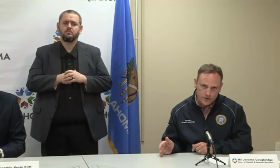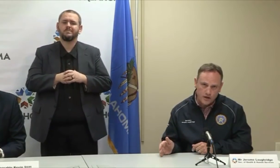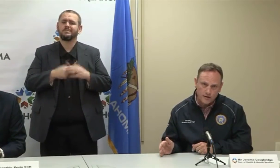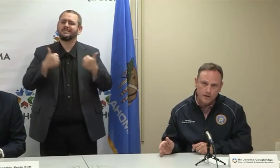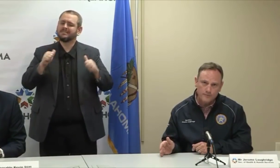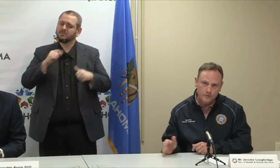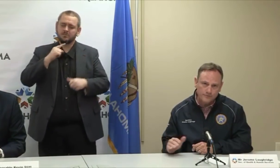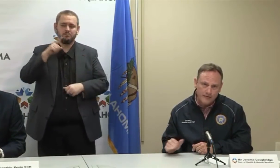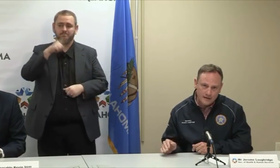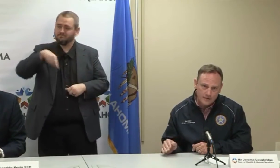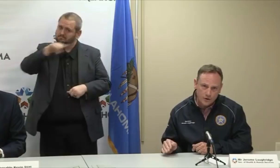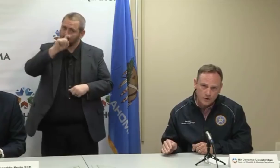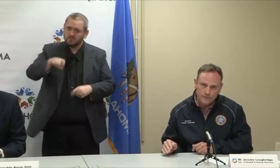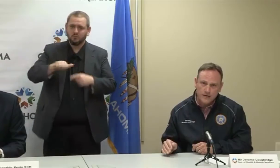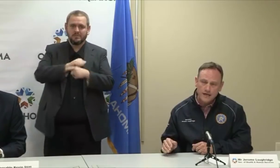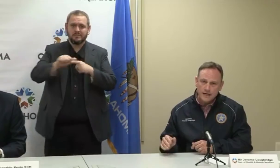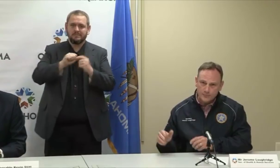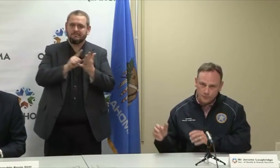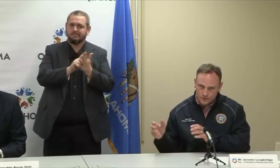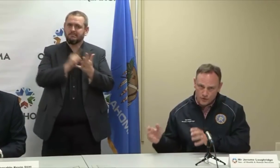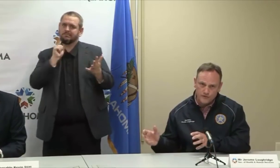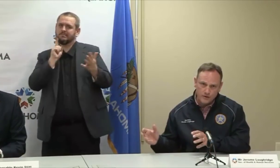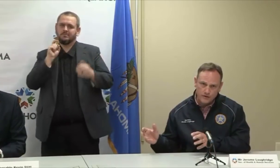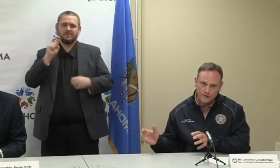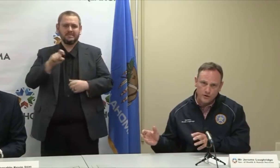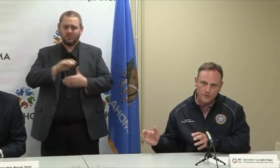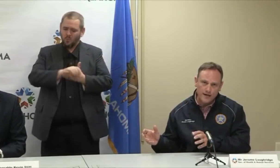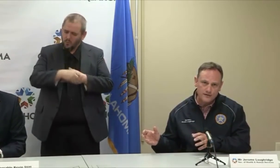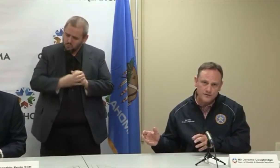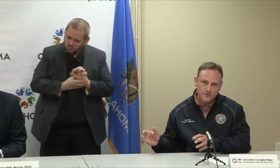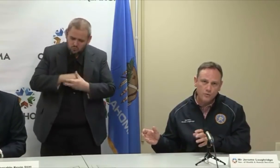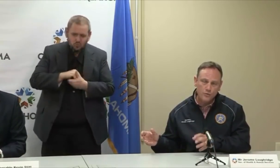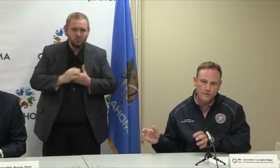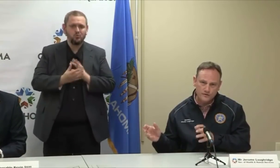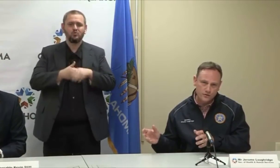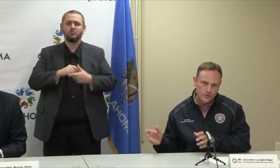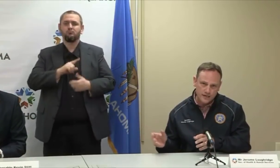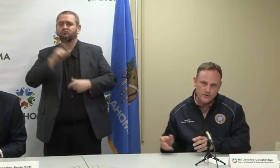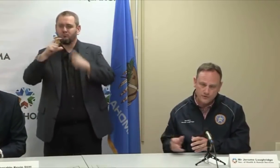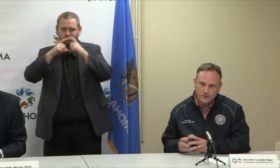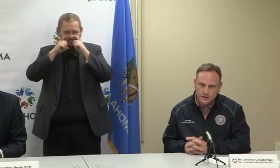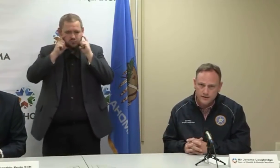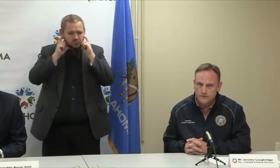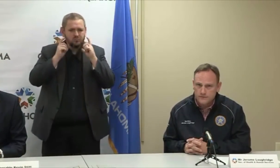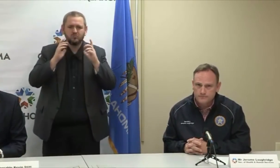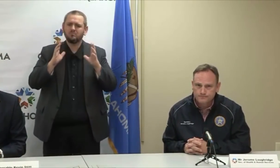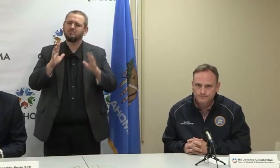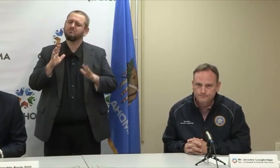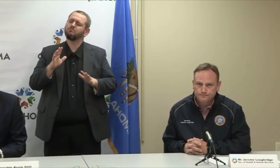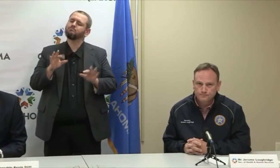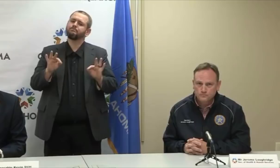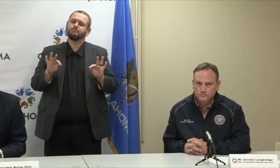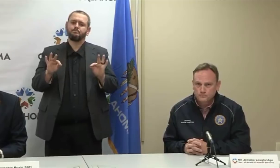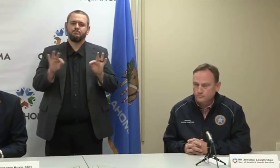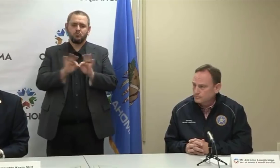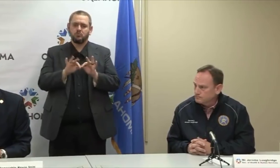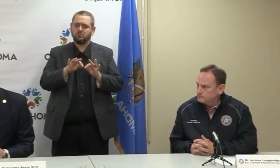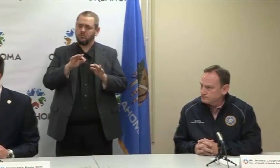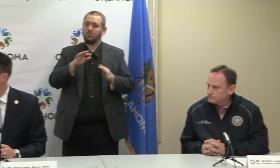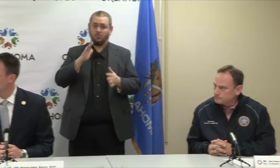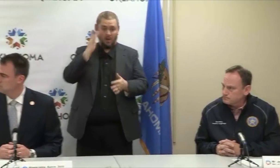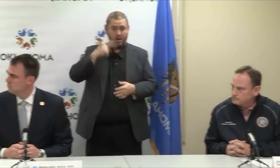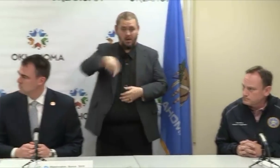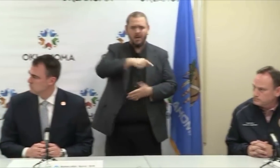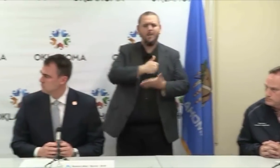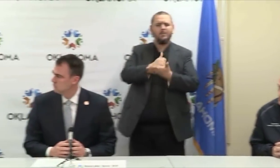have done our job on both flattening the curve and preserving our health care capacity for when the surge actually hits. I would also add